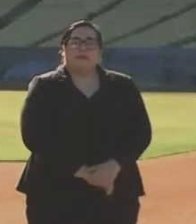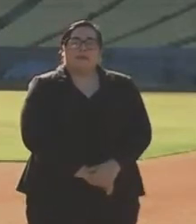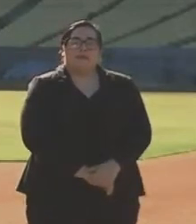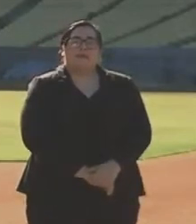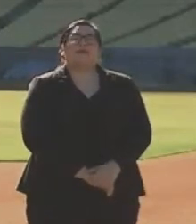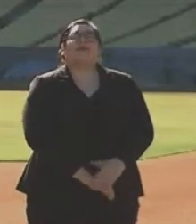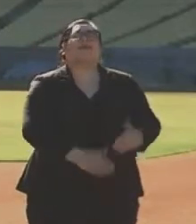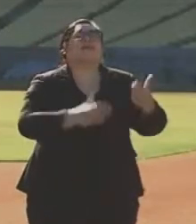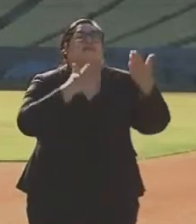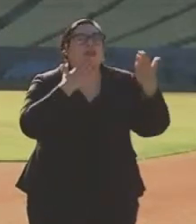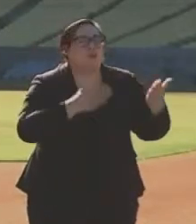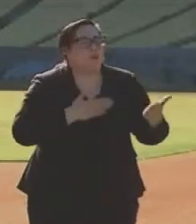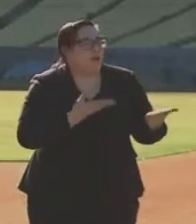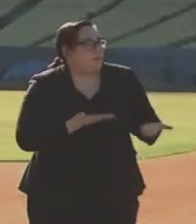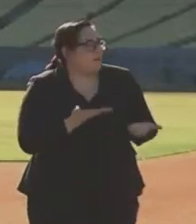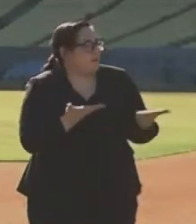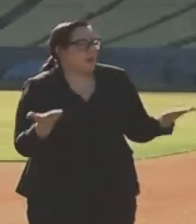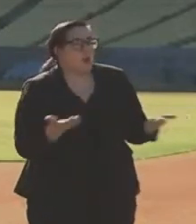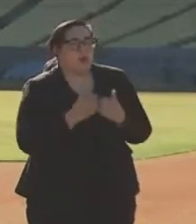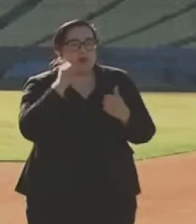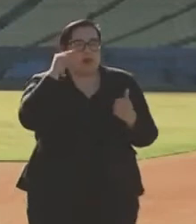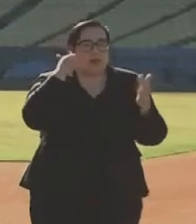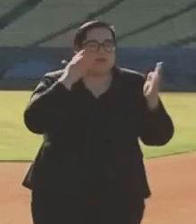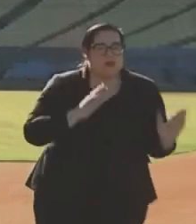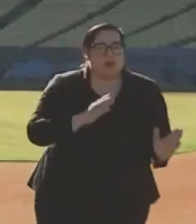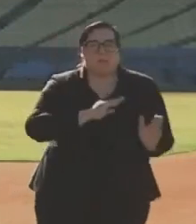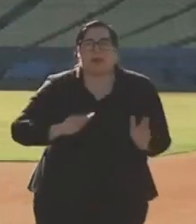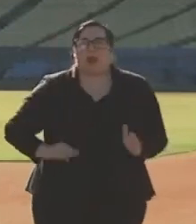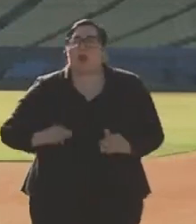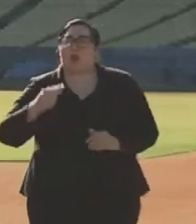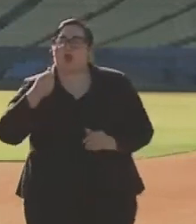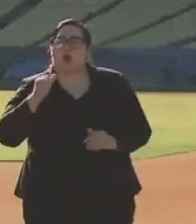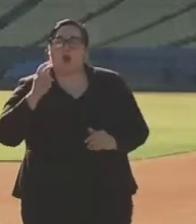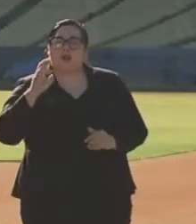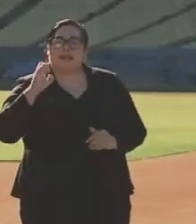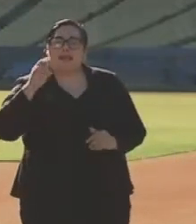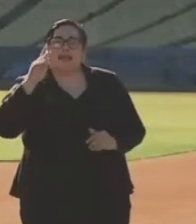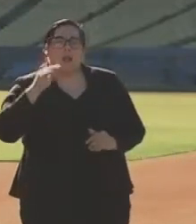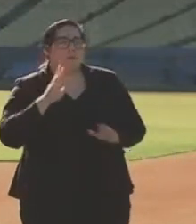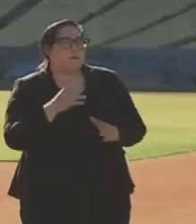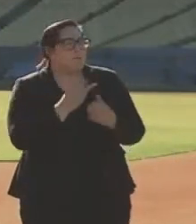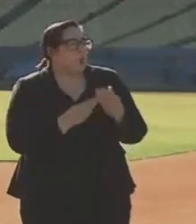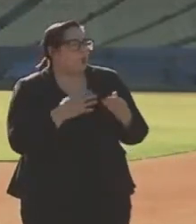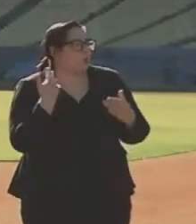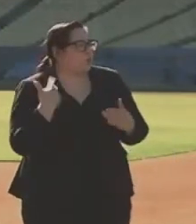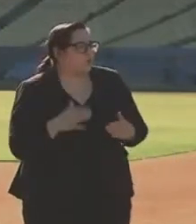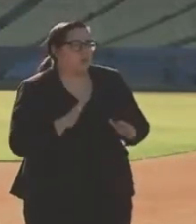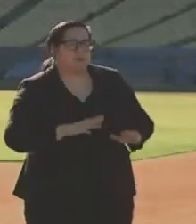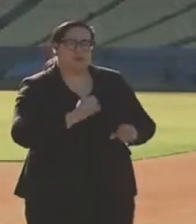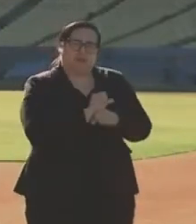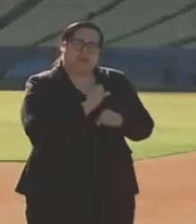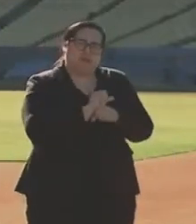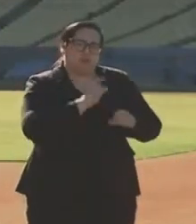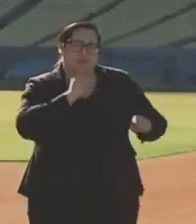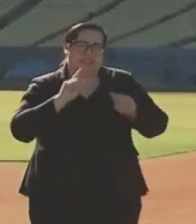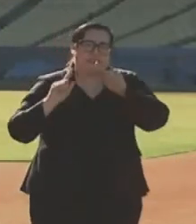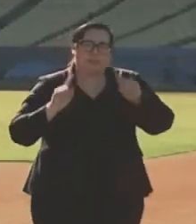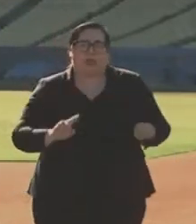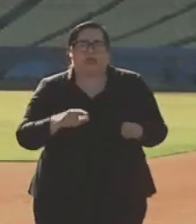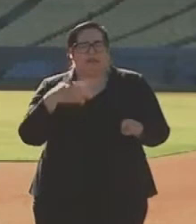And thank you. I'm happy to be here with the governor and mayor Garcetti, both who have made extraordinary efforts to respond to the pandemic.